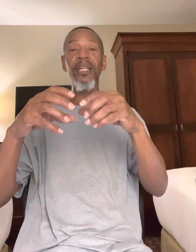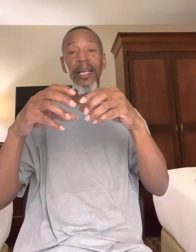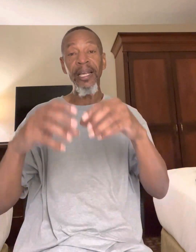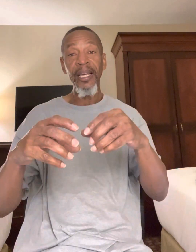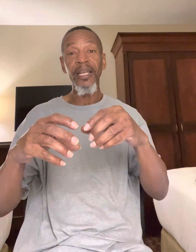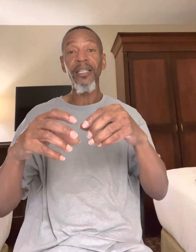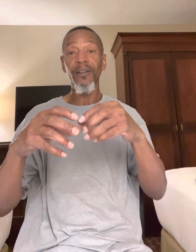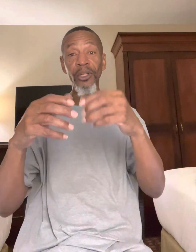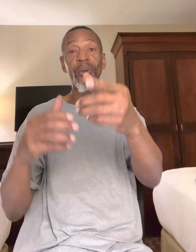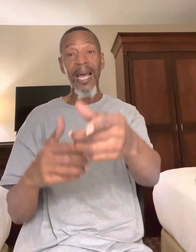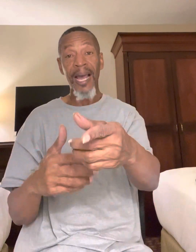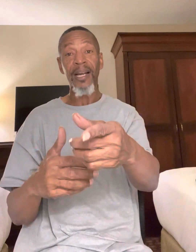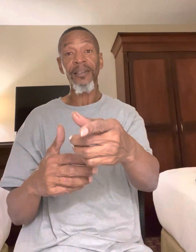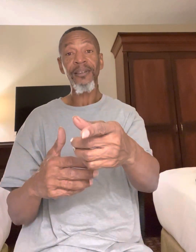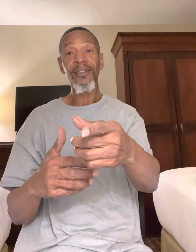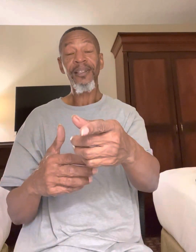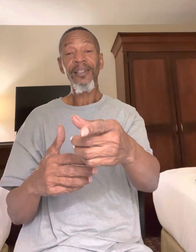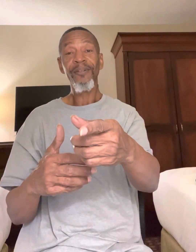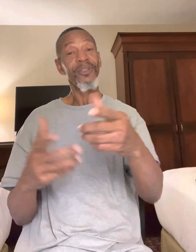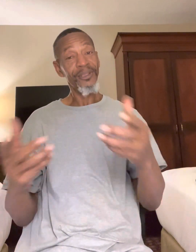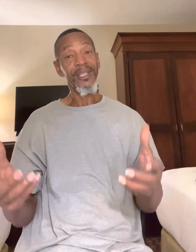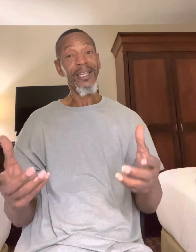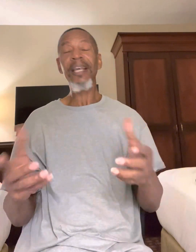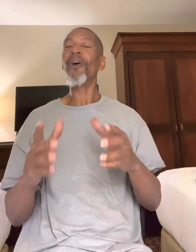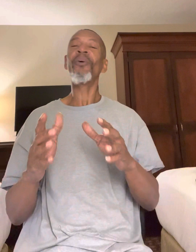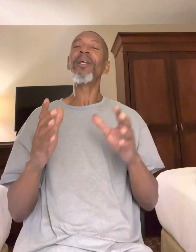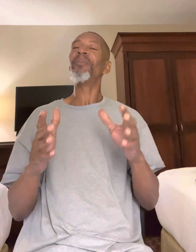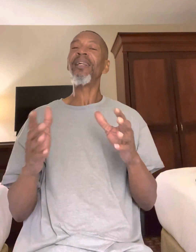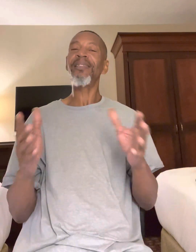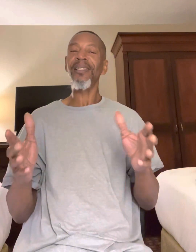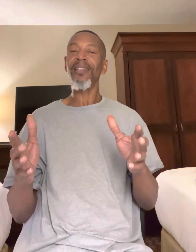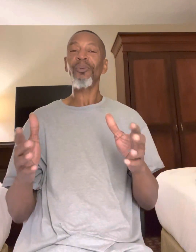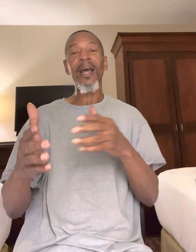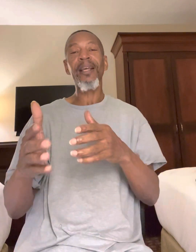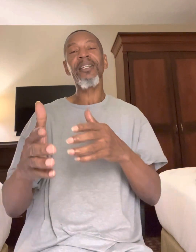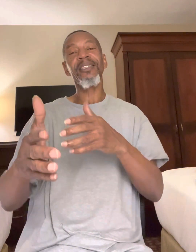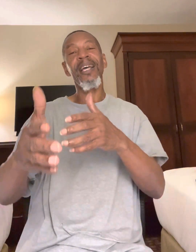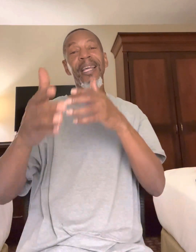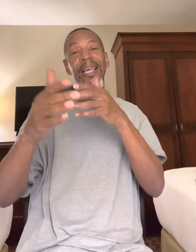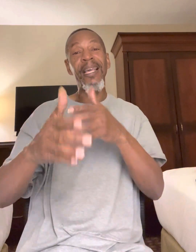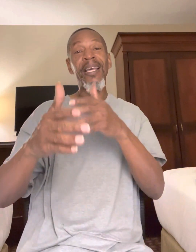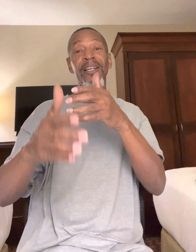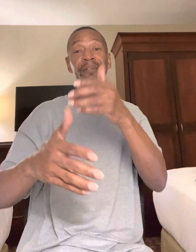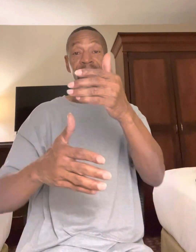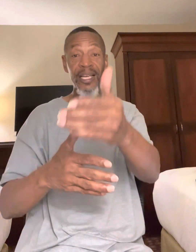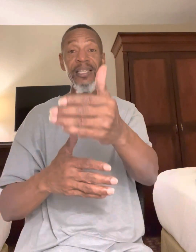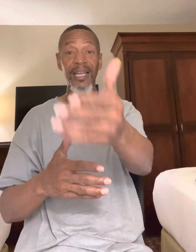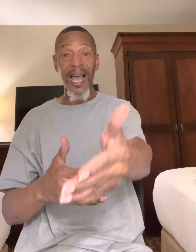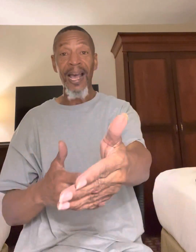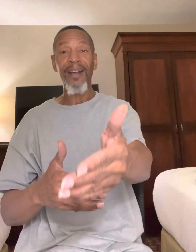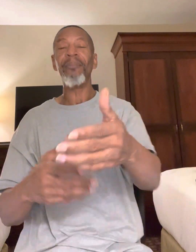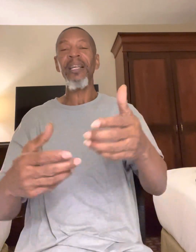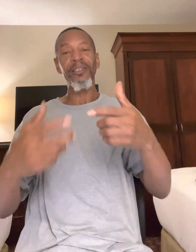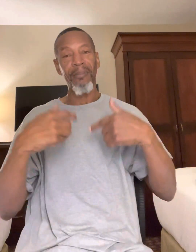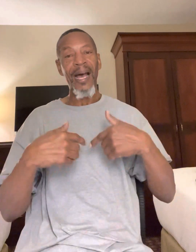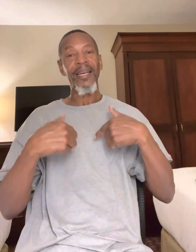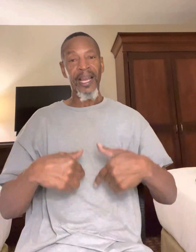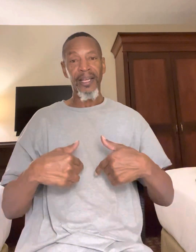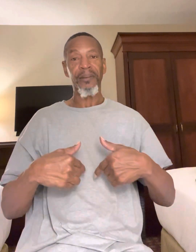the end of your life. See, it only makes sense, right? Because at the end of this line is my name,